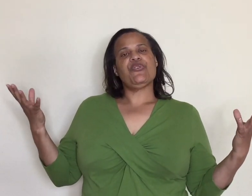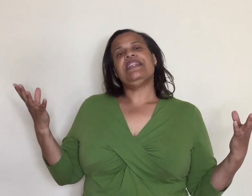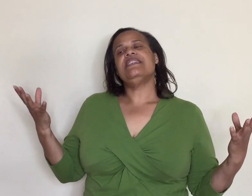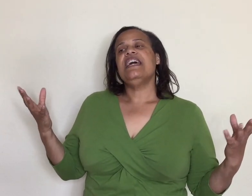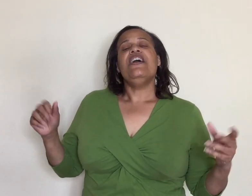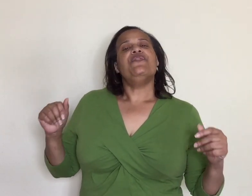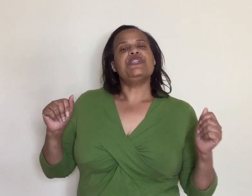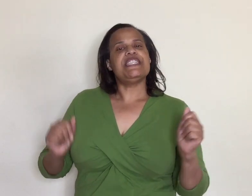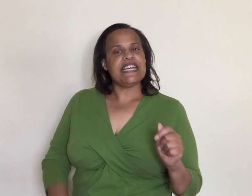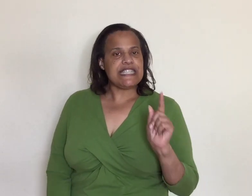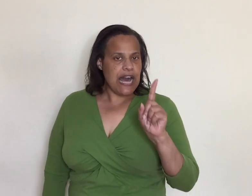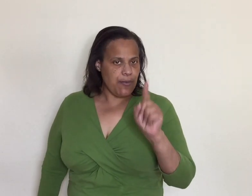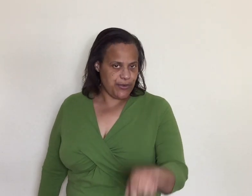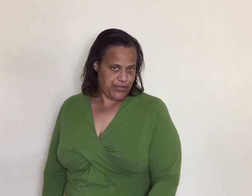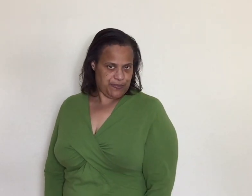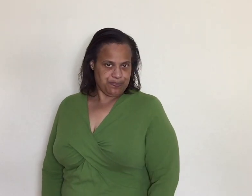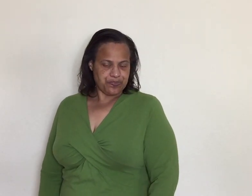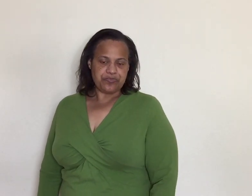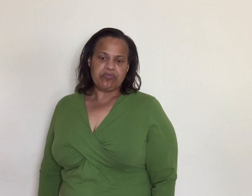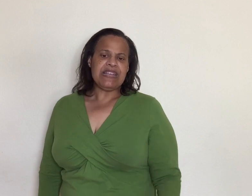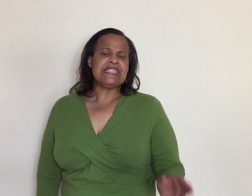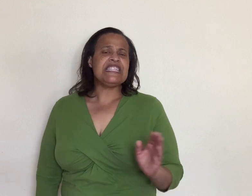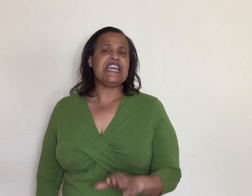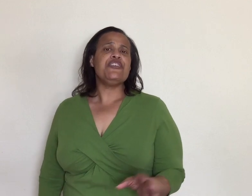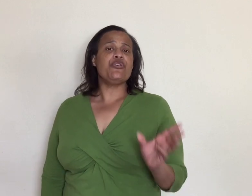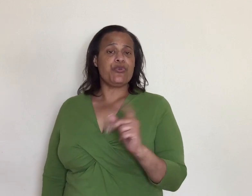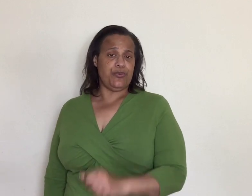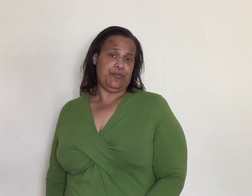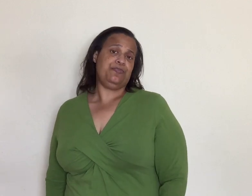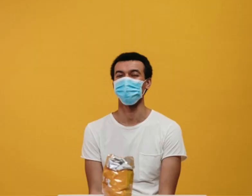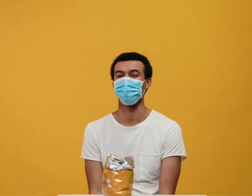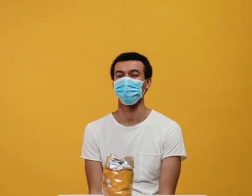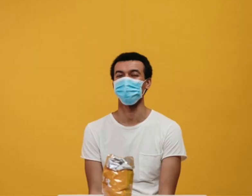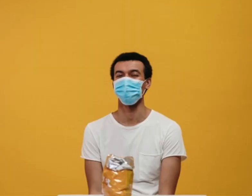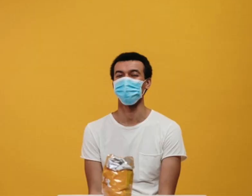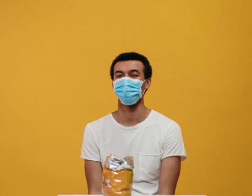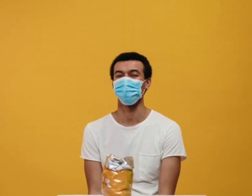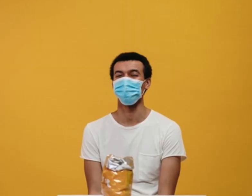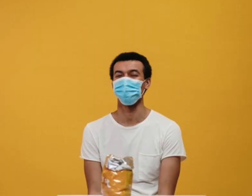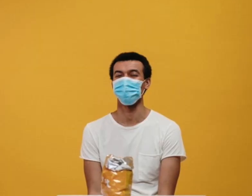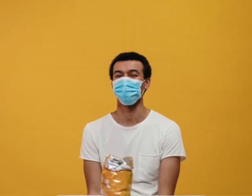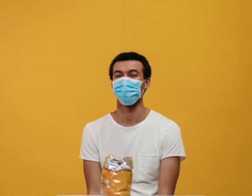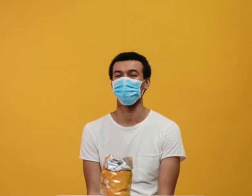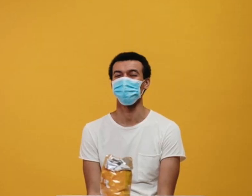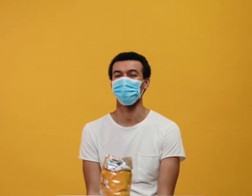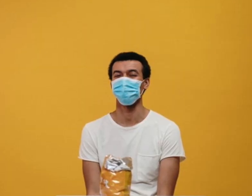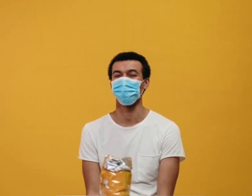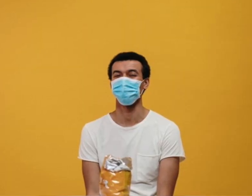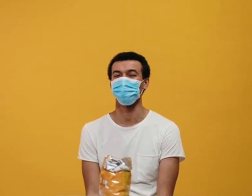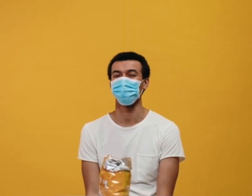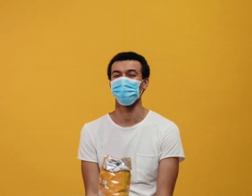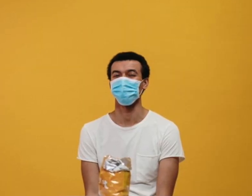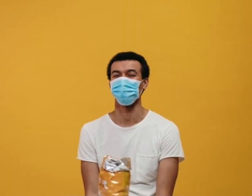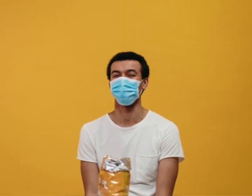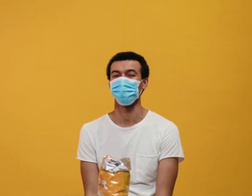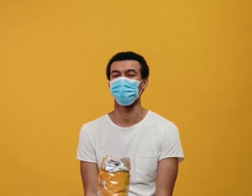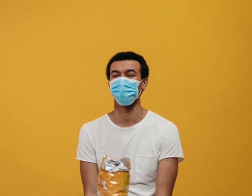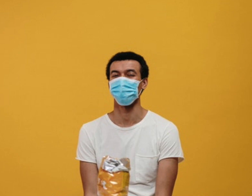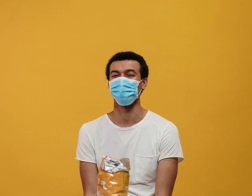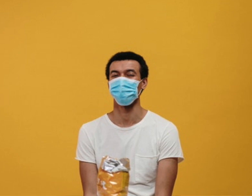try this for six hours stay in your room um we do want you to put a mask on and run to the